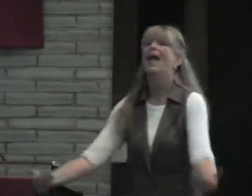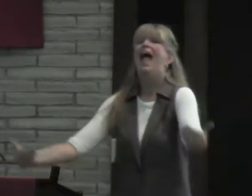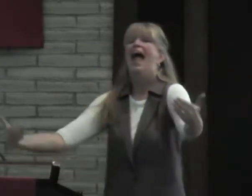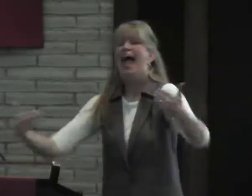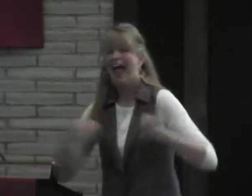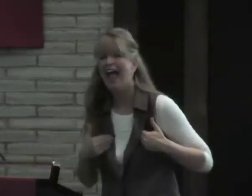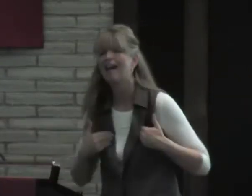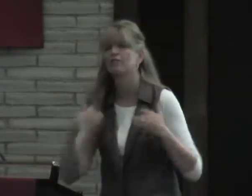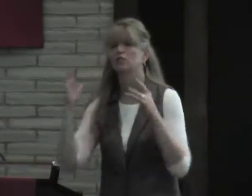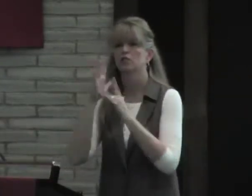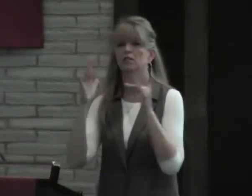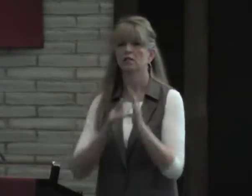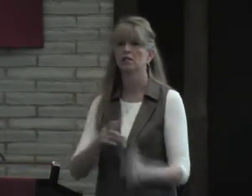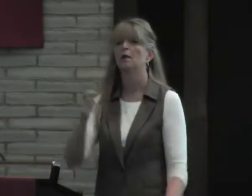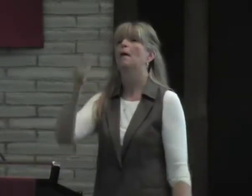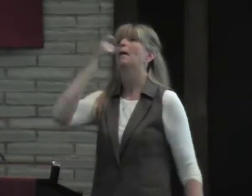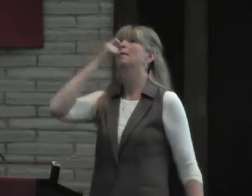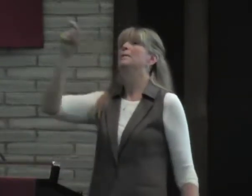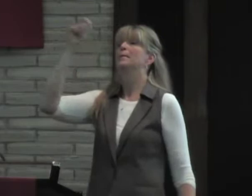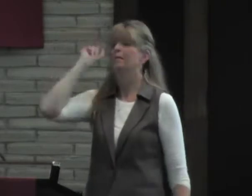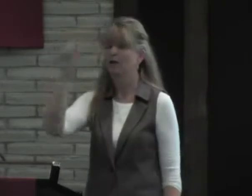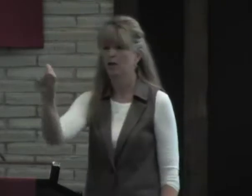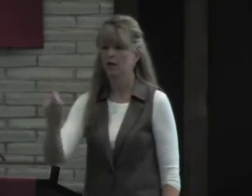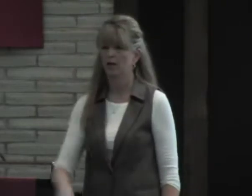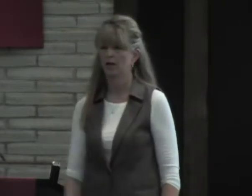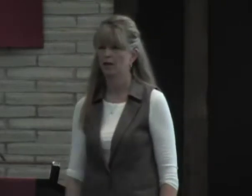They do not have Jesus, period.